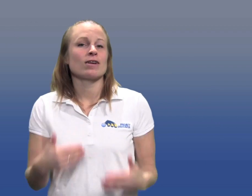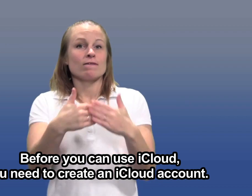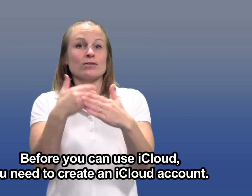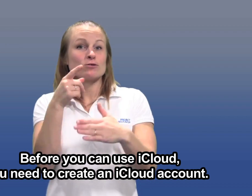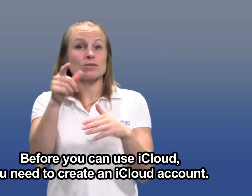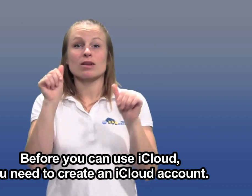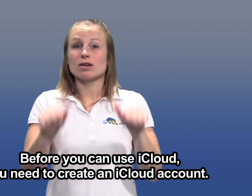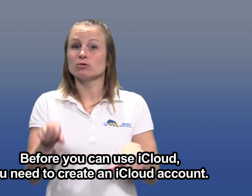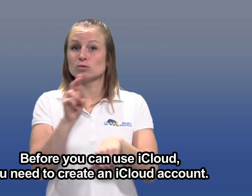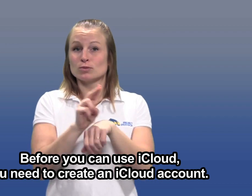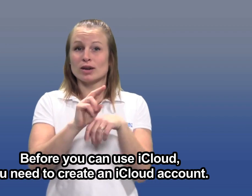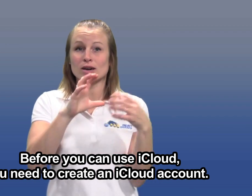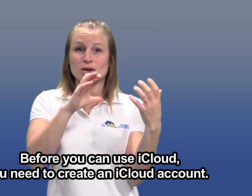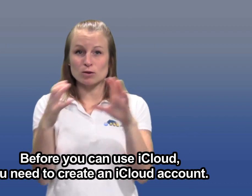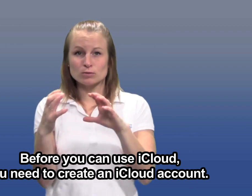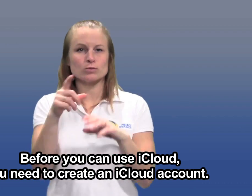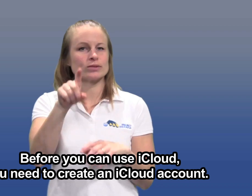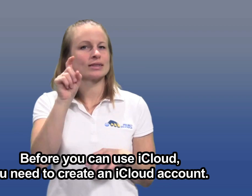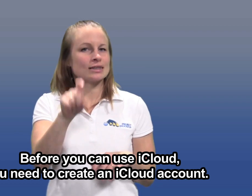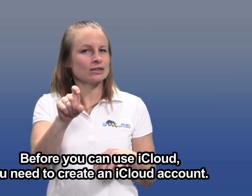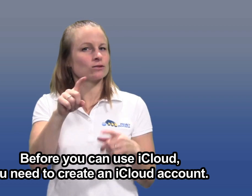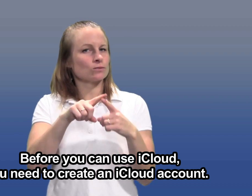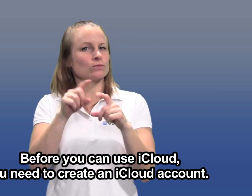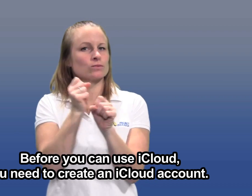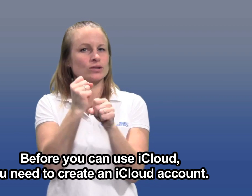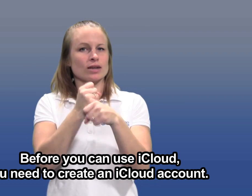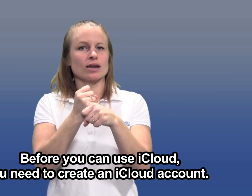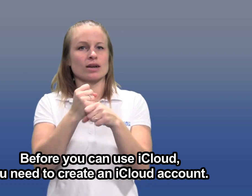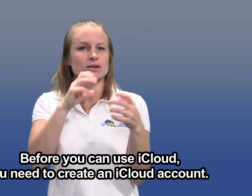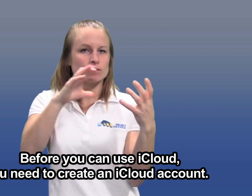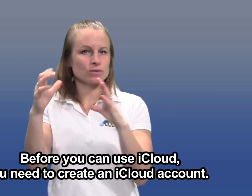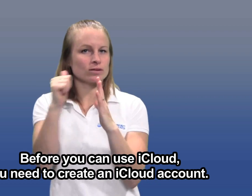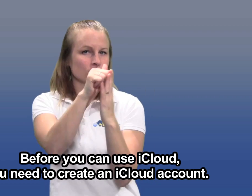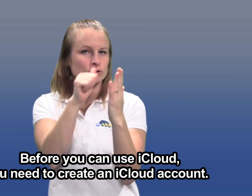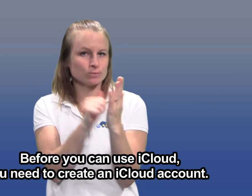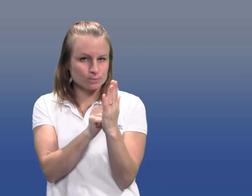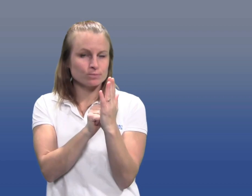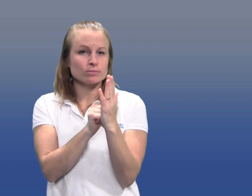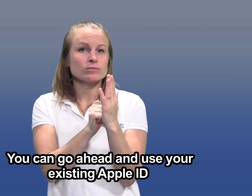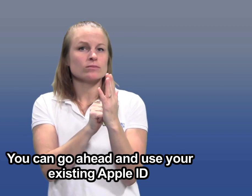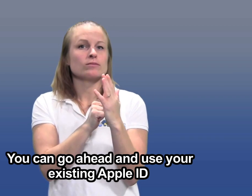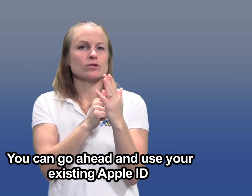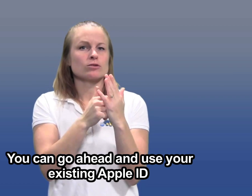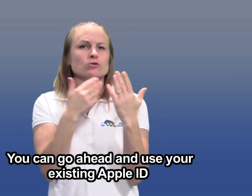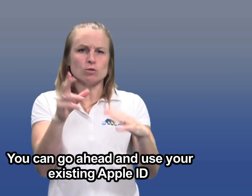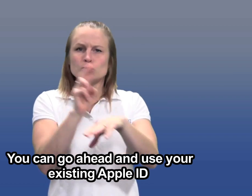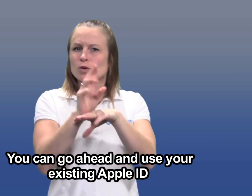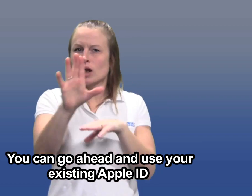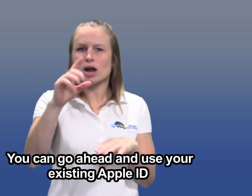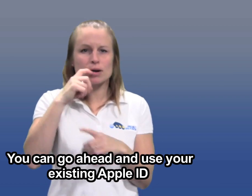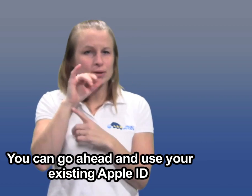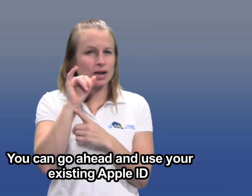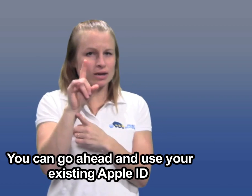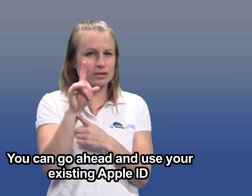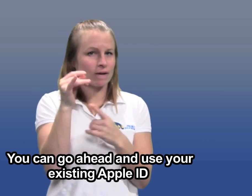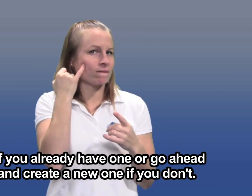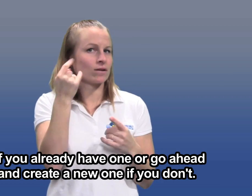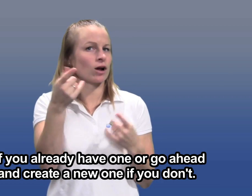Before you can use iCloud you need to create an iCloud account. You can go ahead and use your existing Apple ID if you already